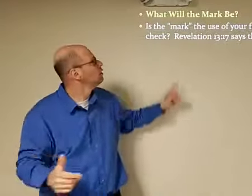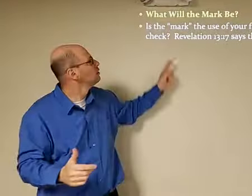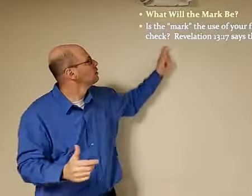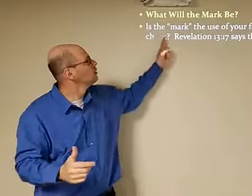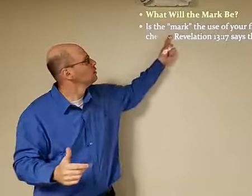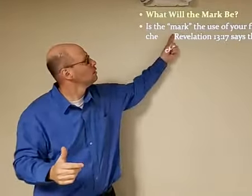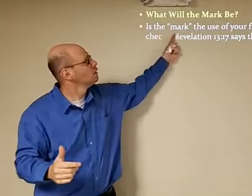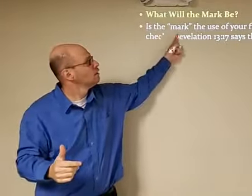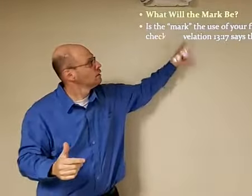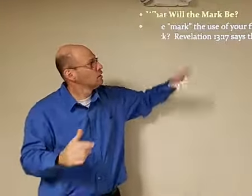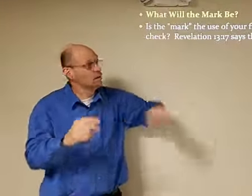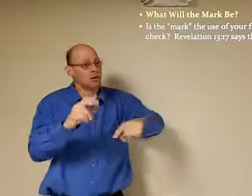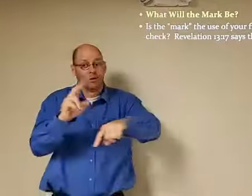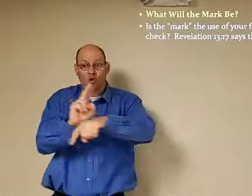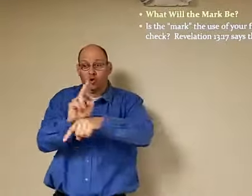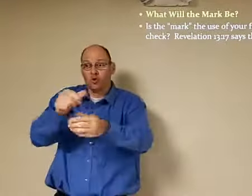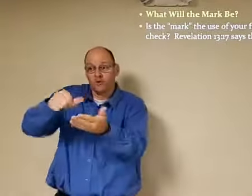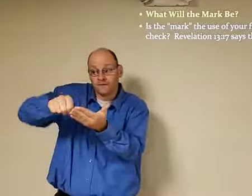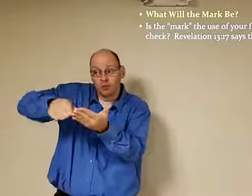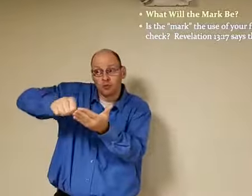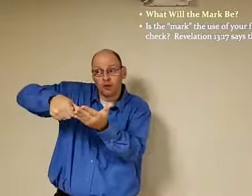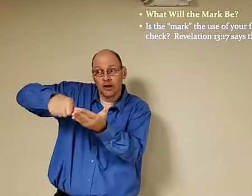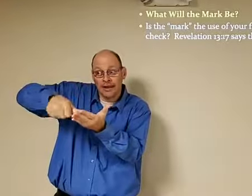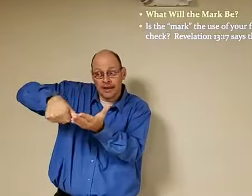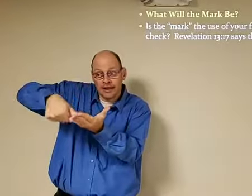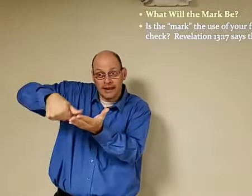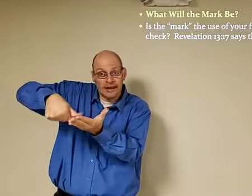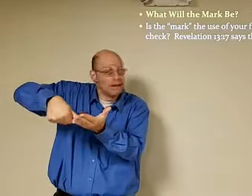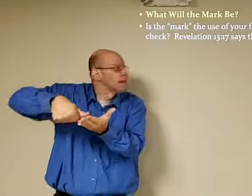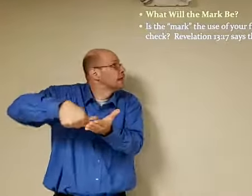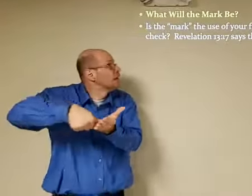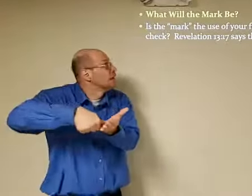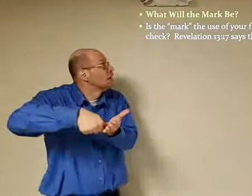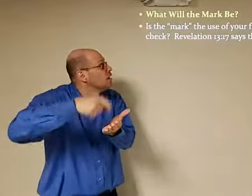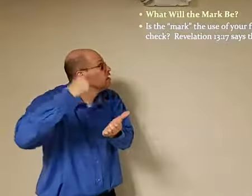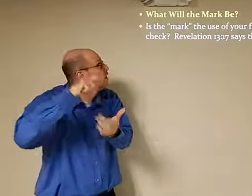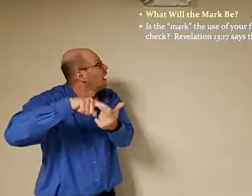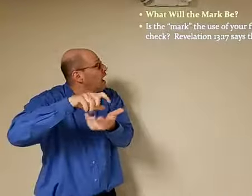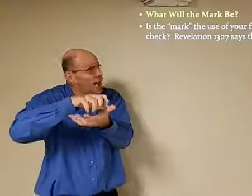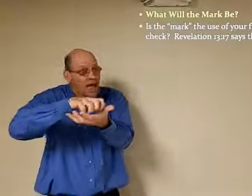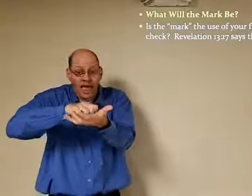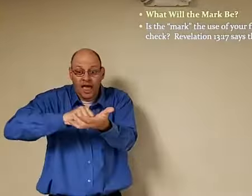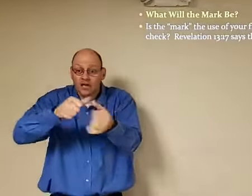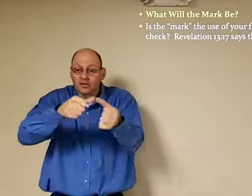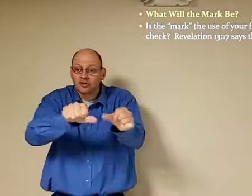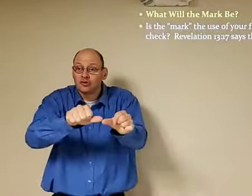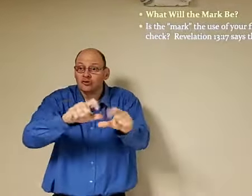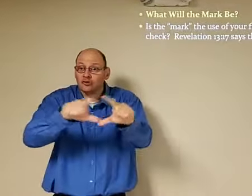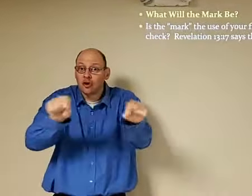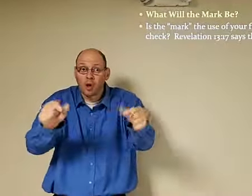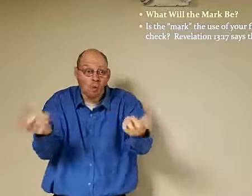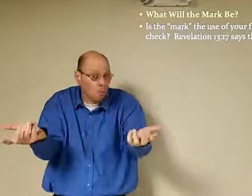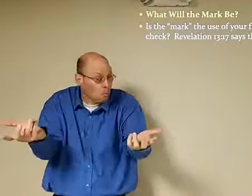is the mark the use of your fingerprint to cash a check